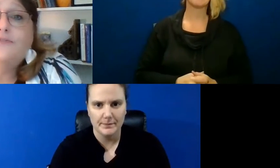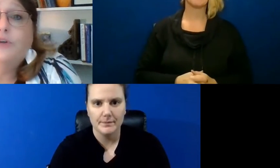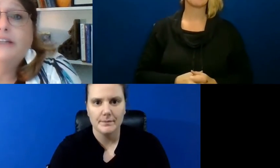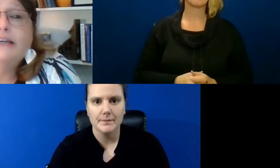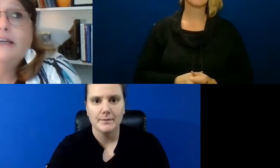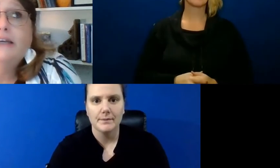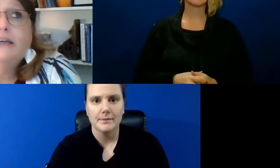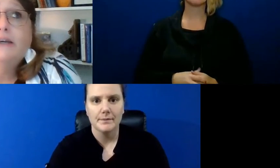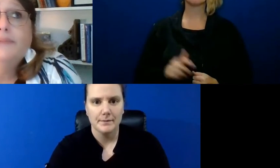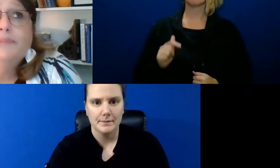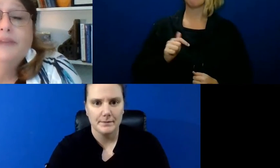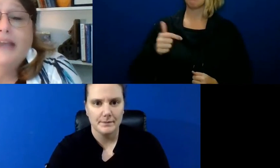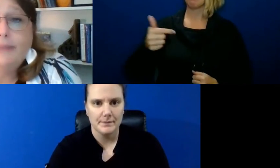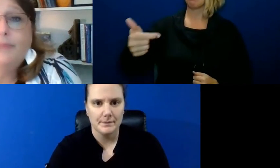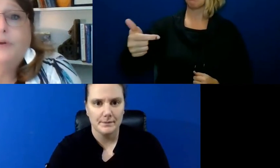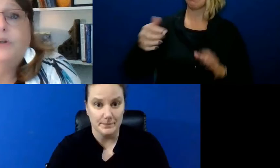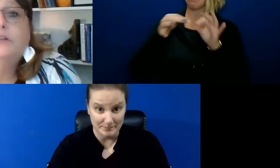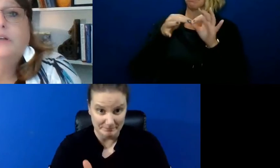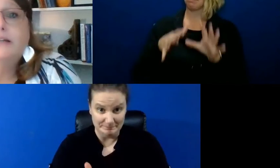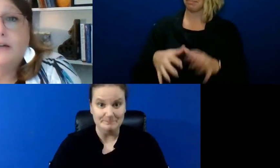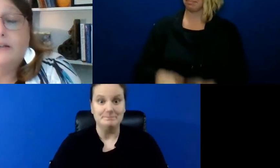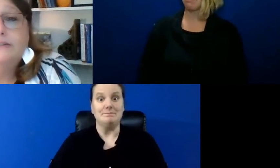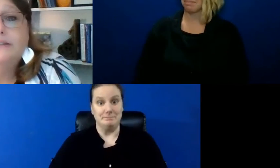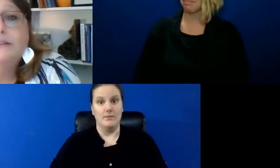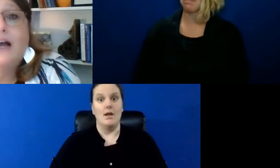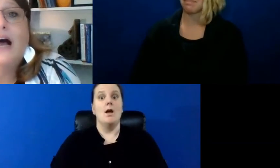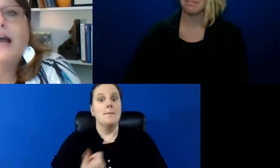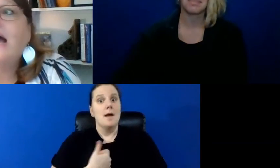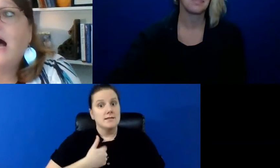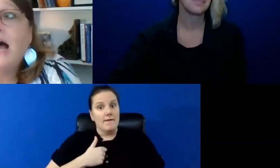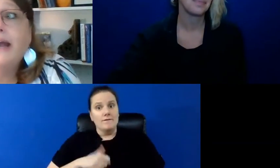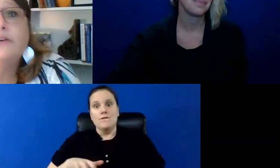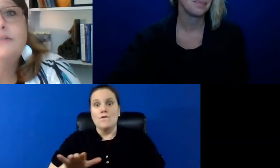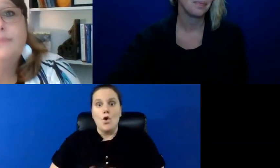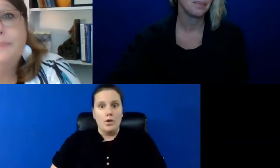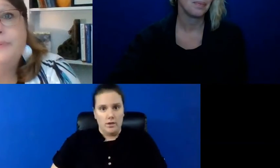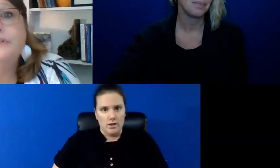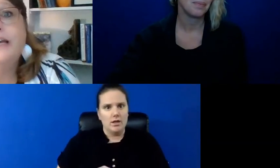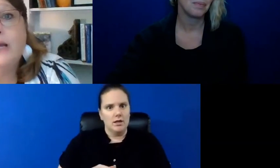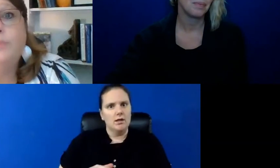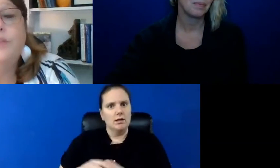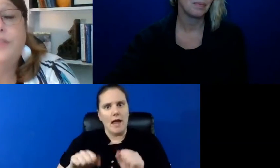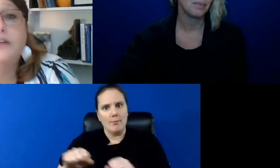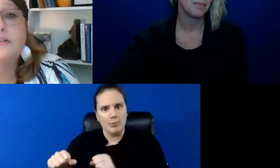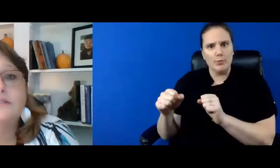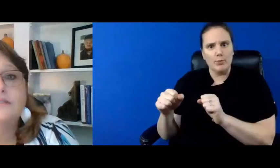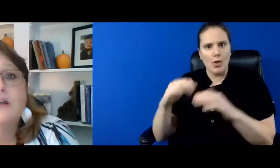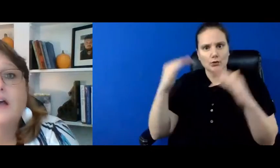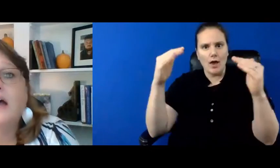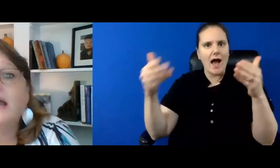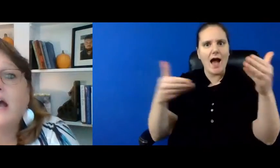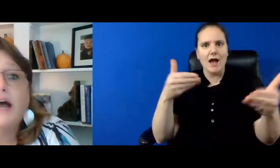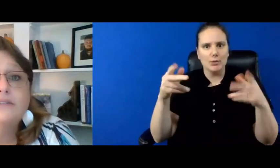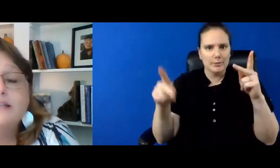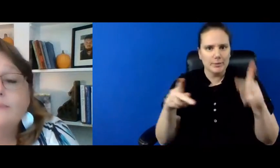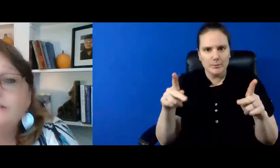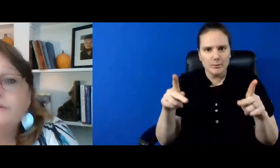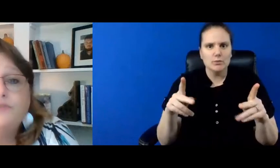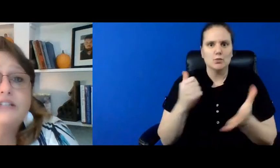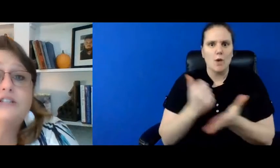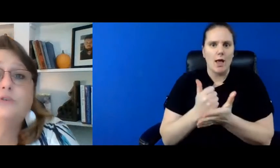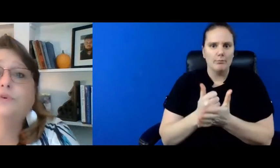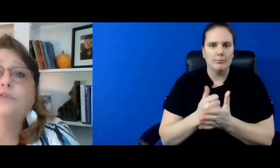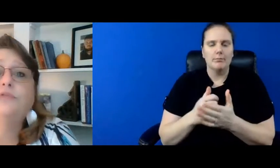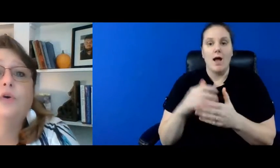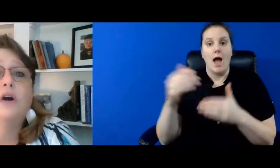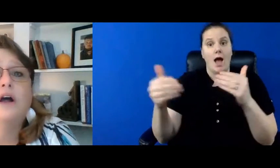as a fully capable adult I hire people to help with things I hired someone